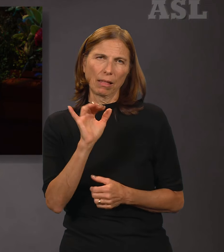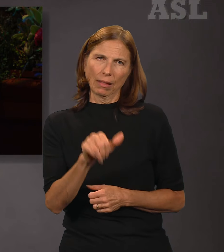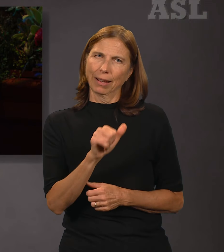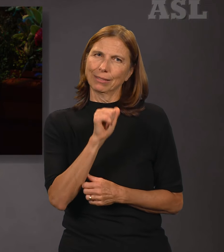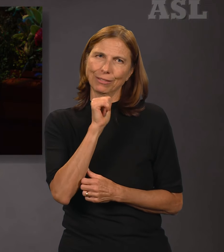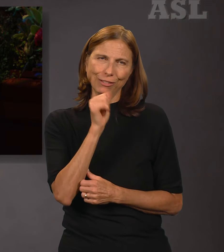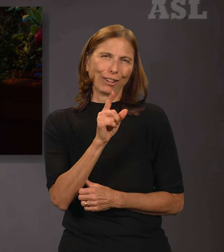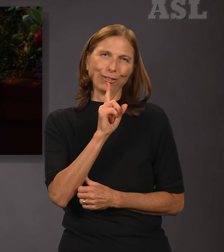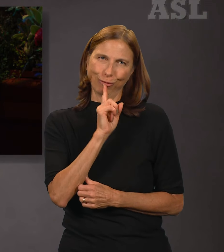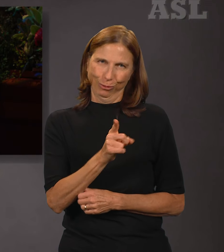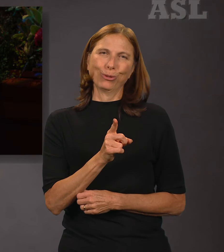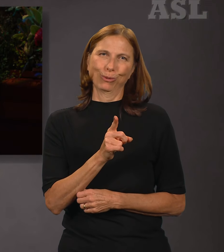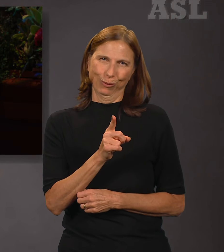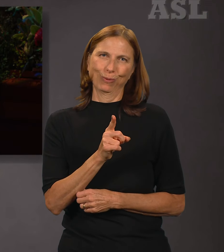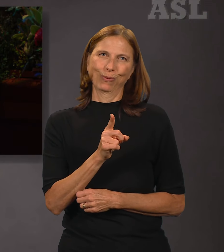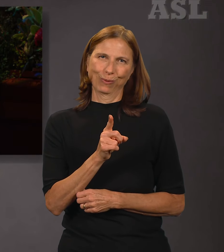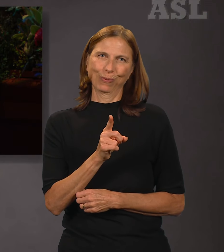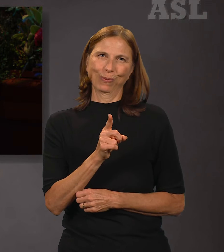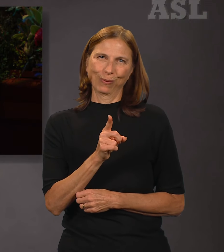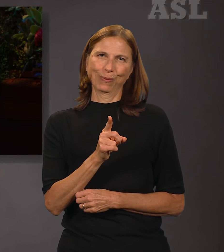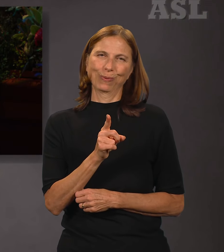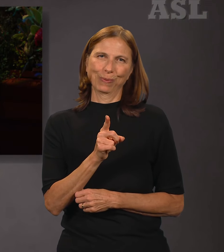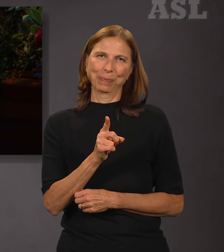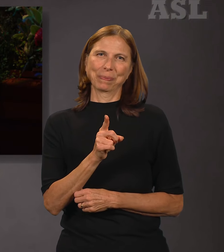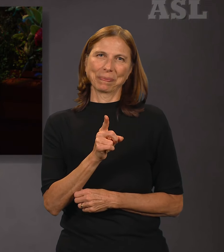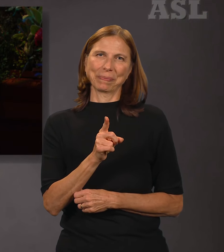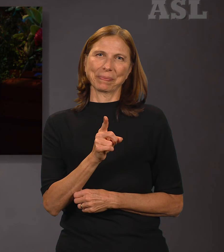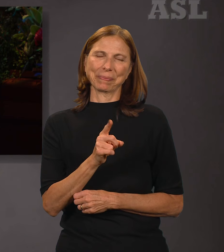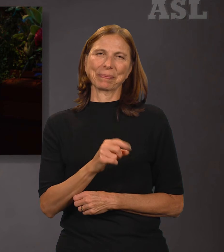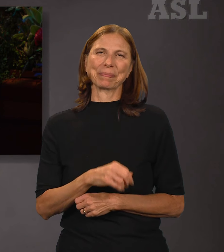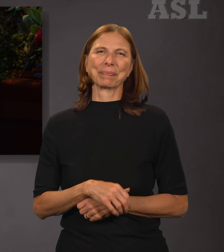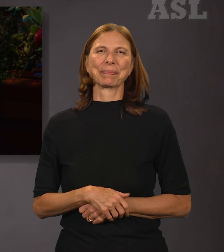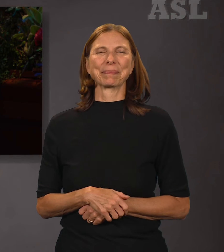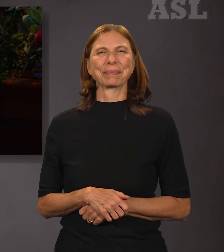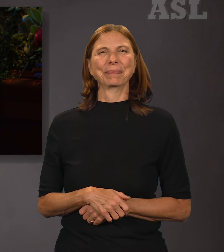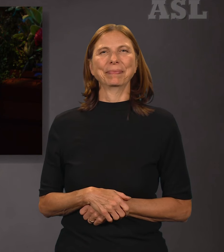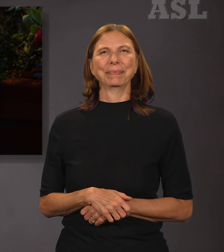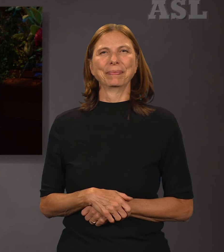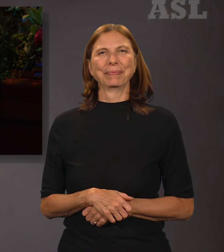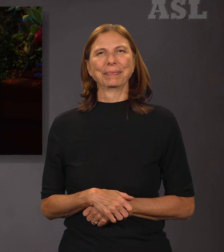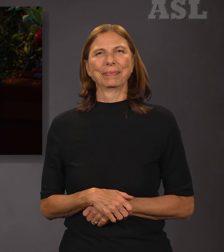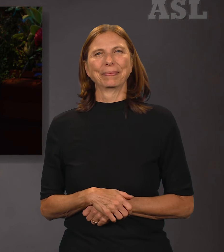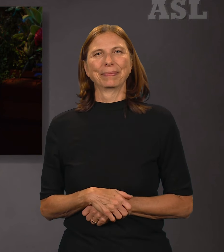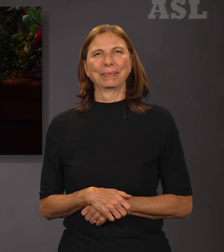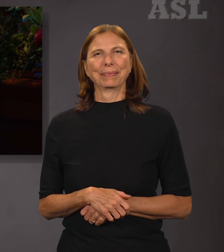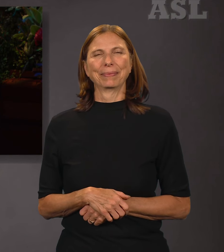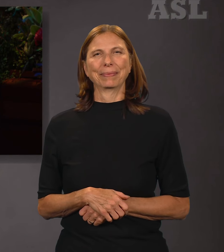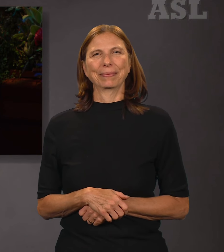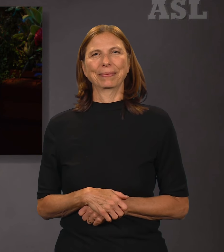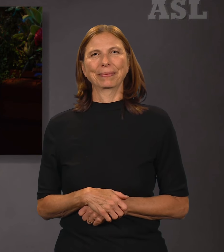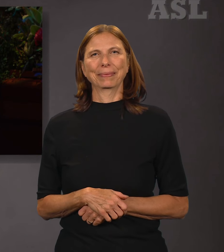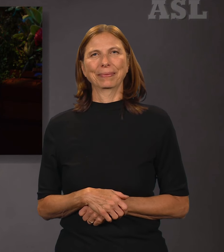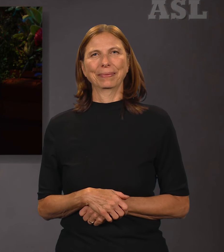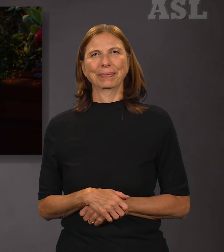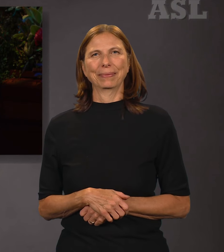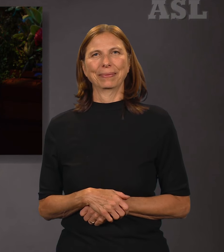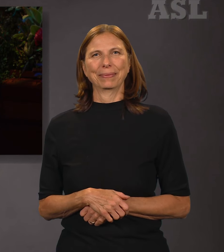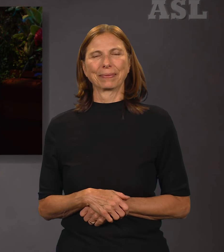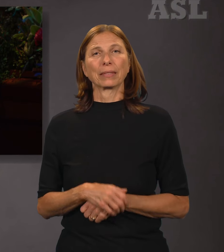are struggling with or because of what you have done. But I testify that you are not beneath the Master's reach. The Savior descended